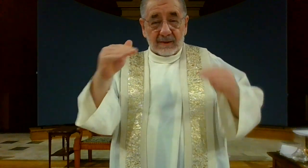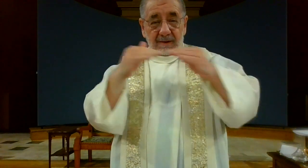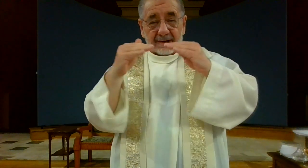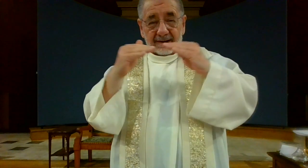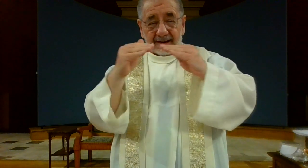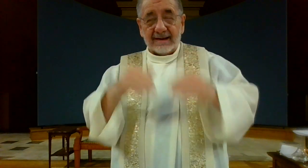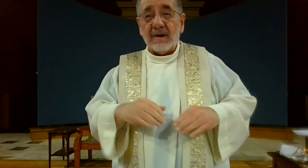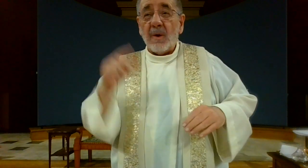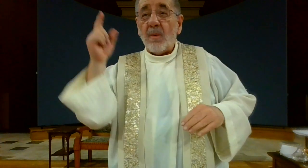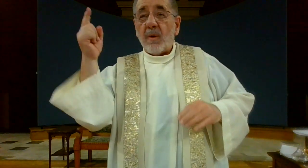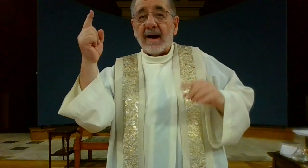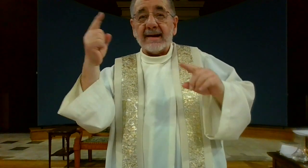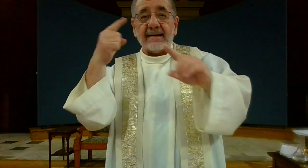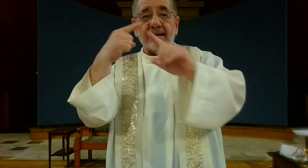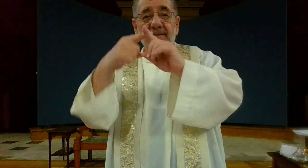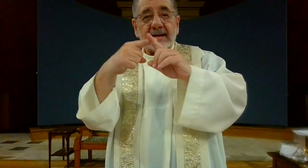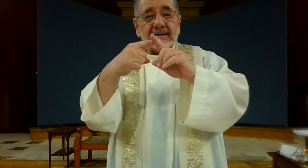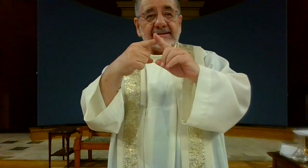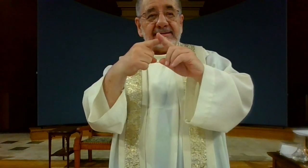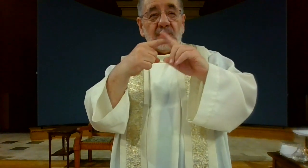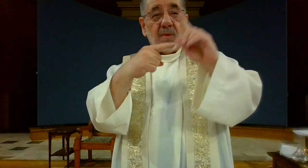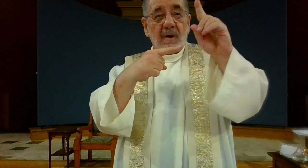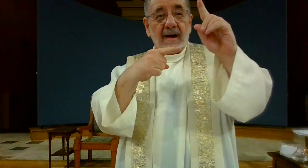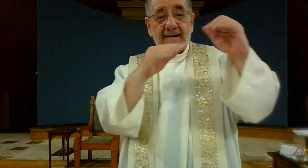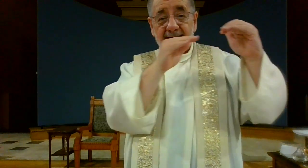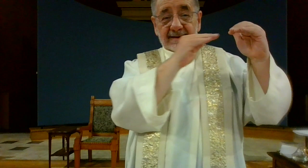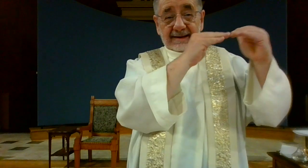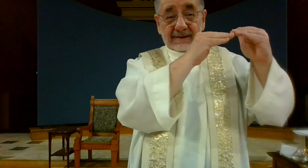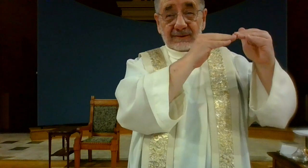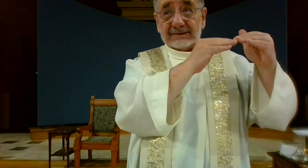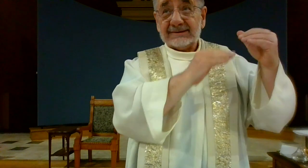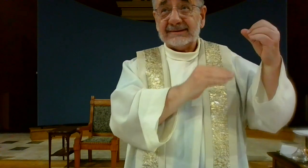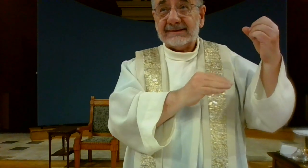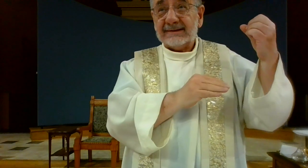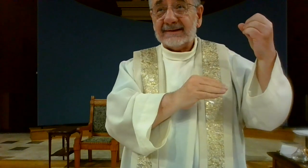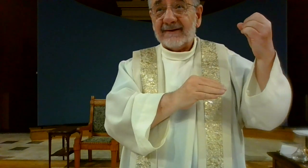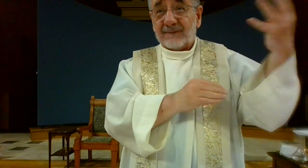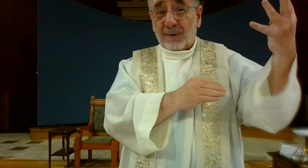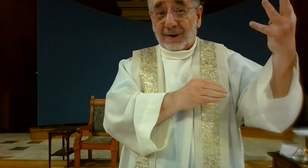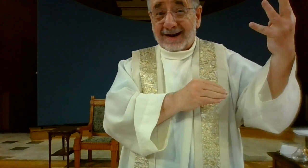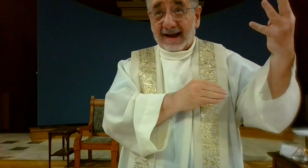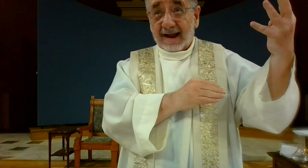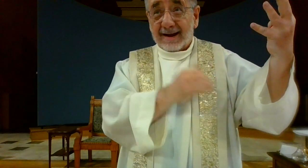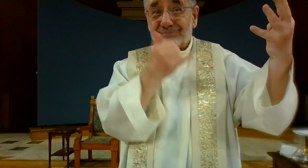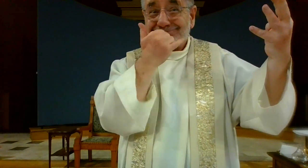in math one plus one equals four. No, I'm wrong.